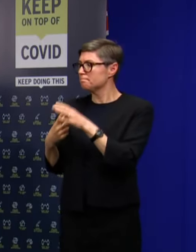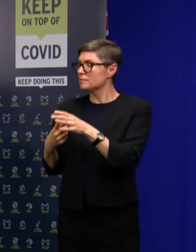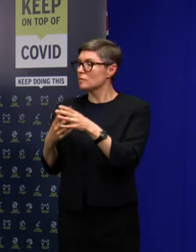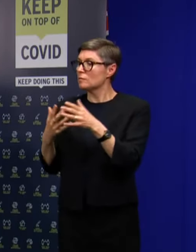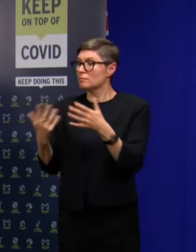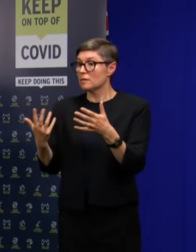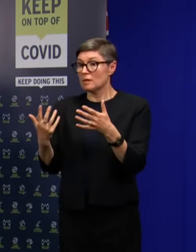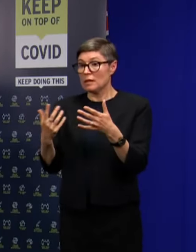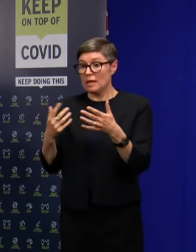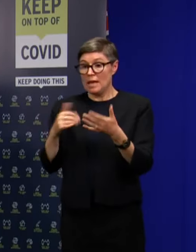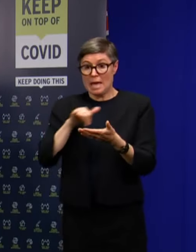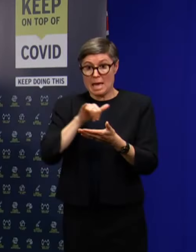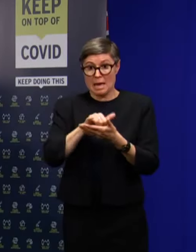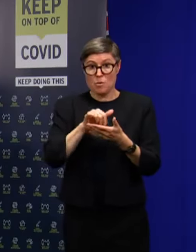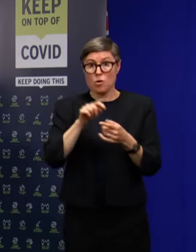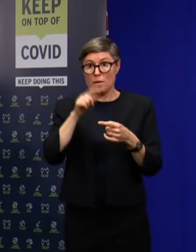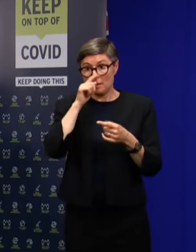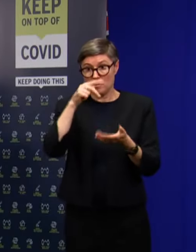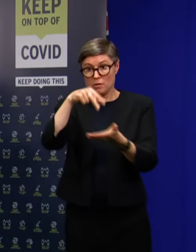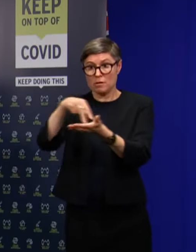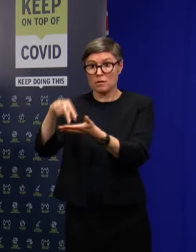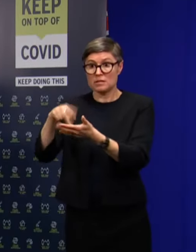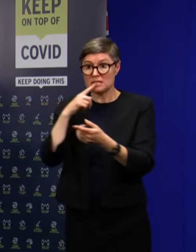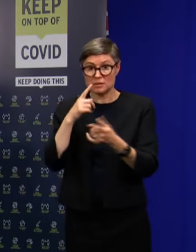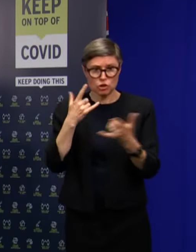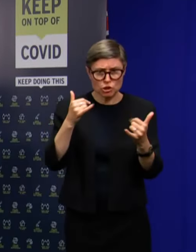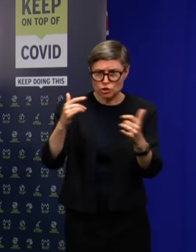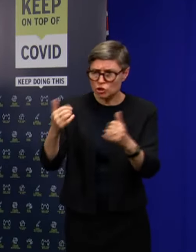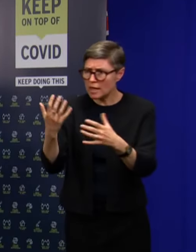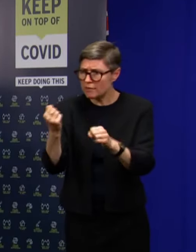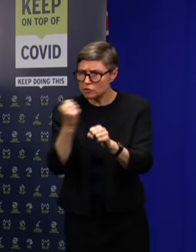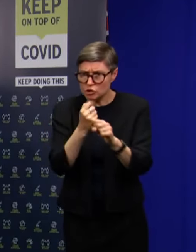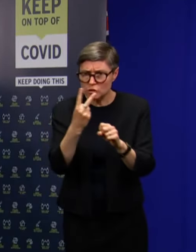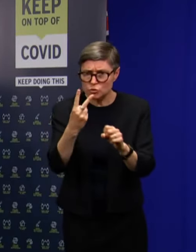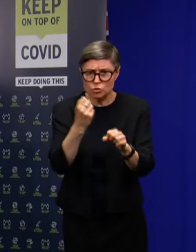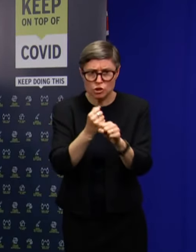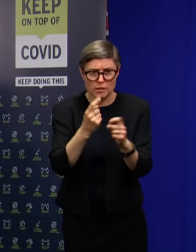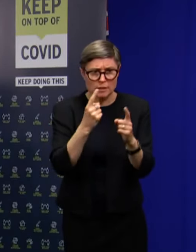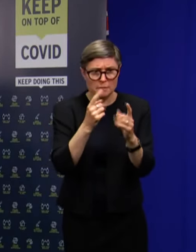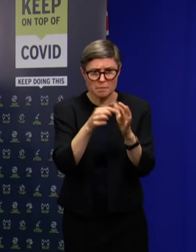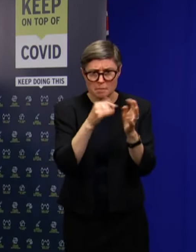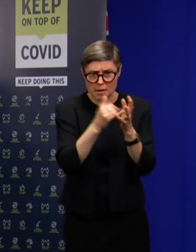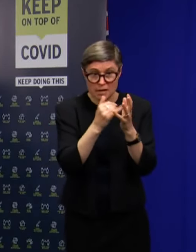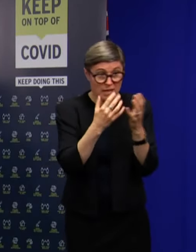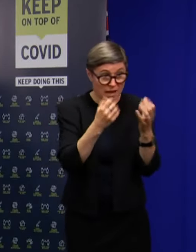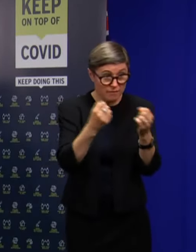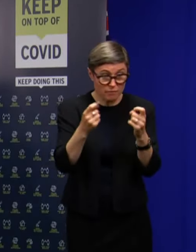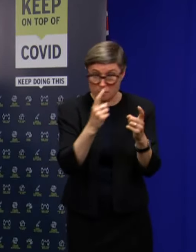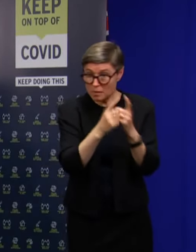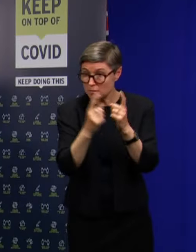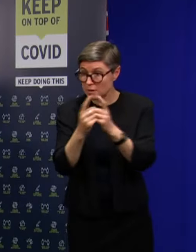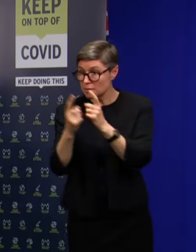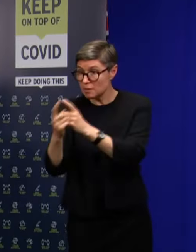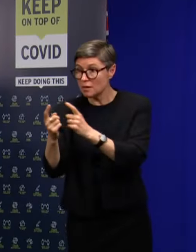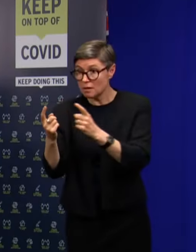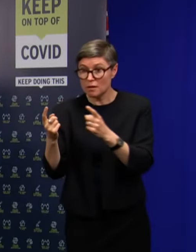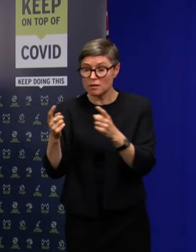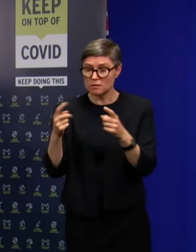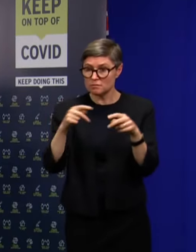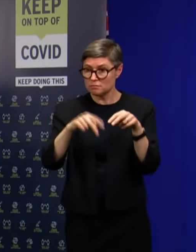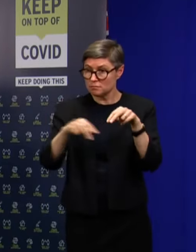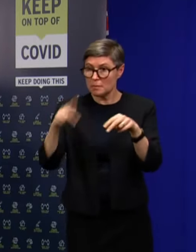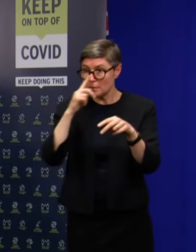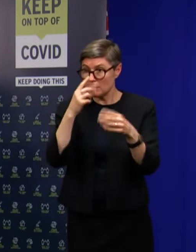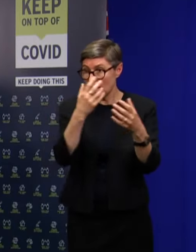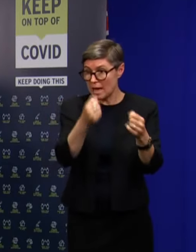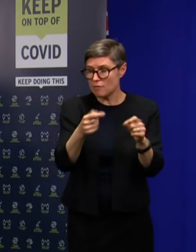informing them not to come if they don't have valid good to go passes. We initially spoke with the airlines to see